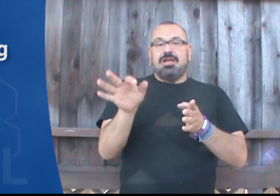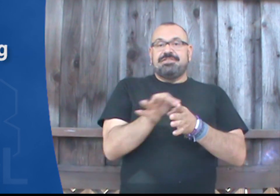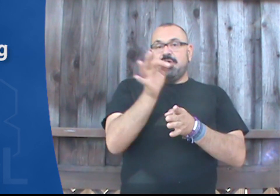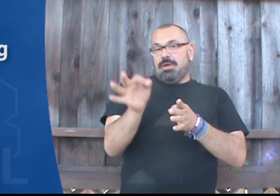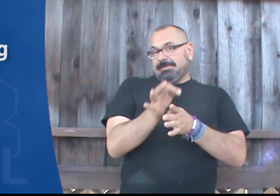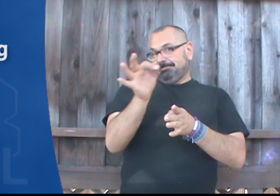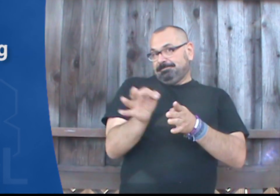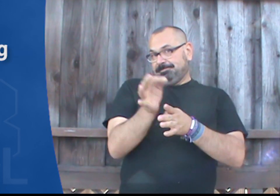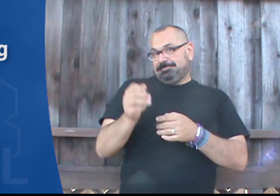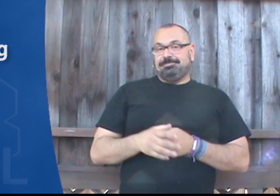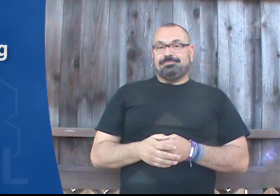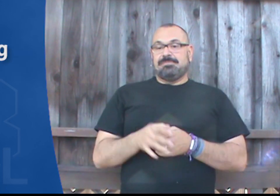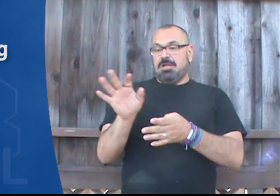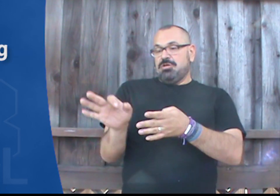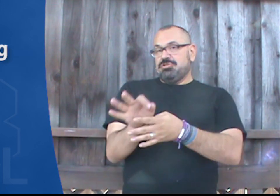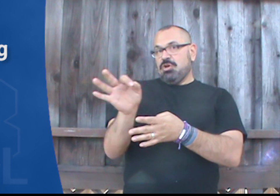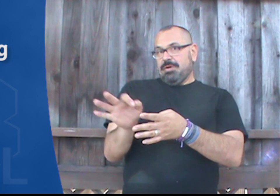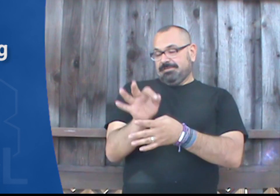Sewing. Sewing.